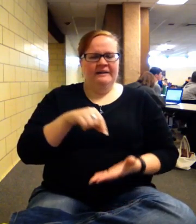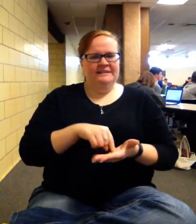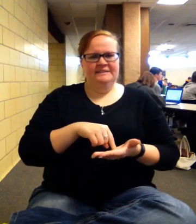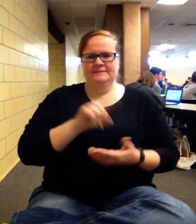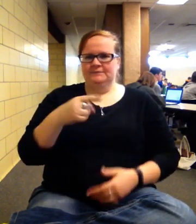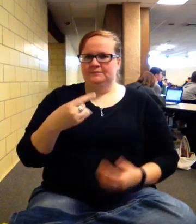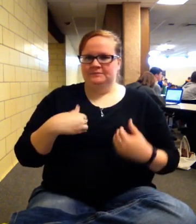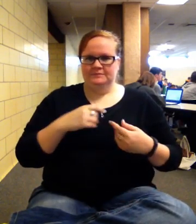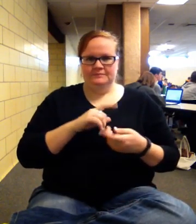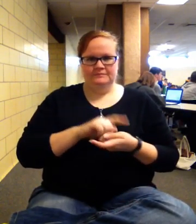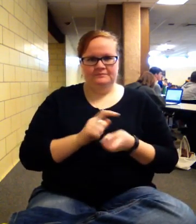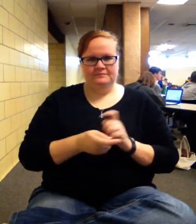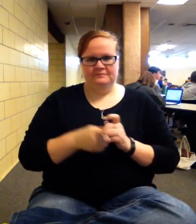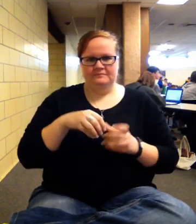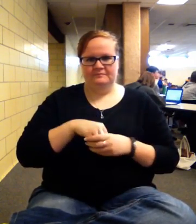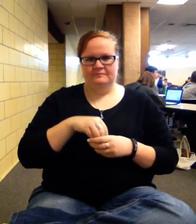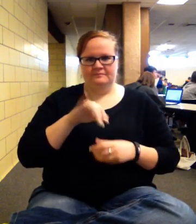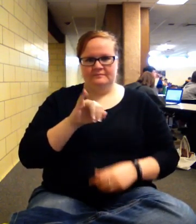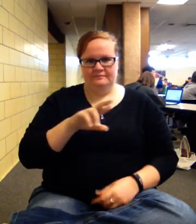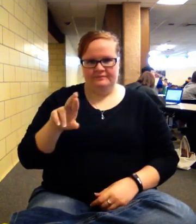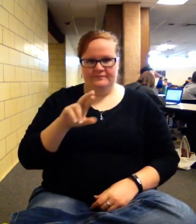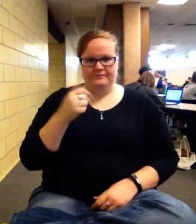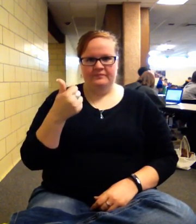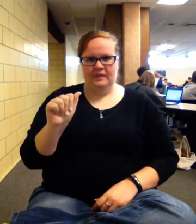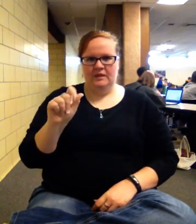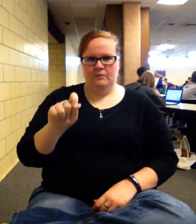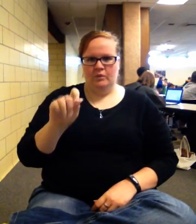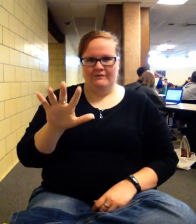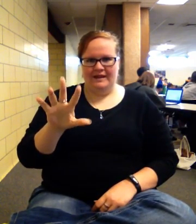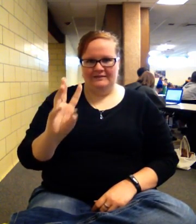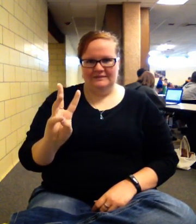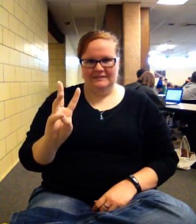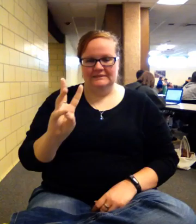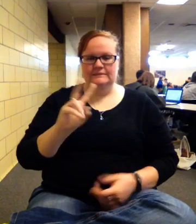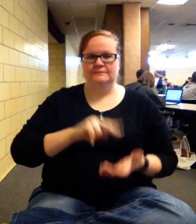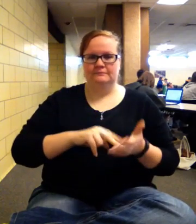modified internal rate of return of 10.56, so we would have to reject this project.